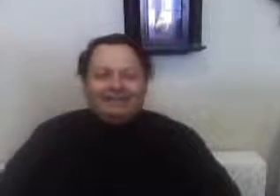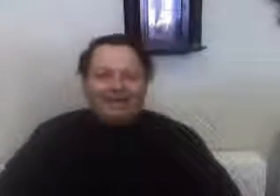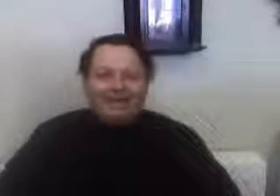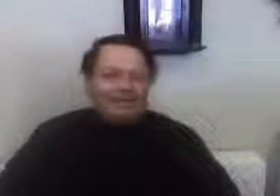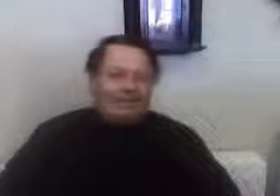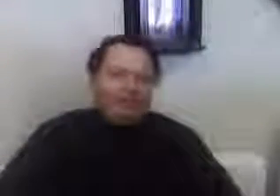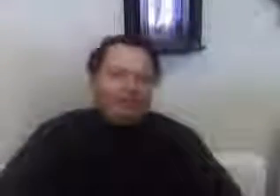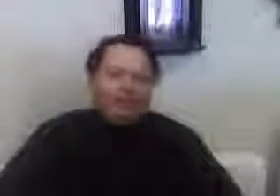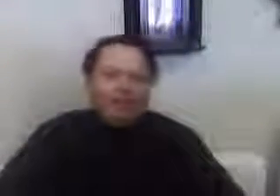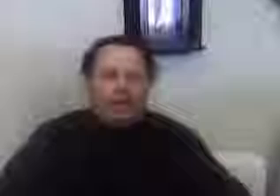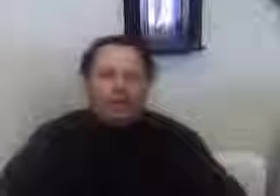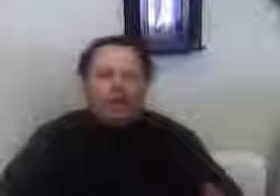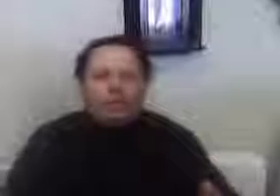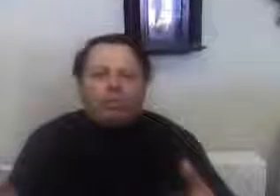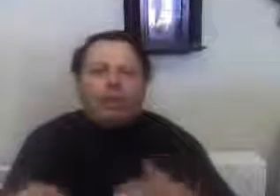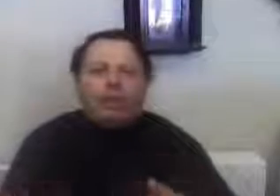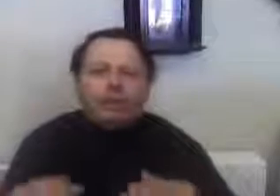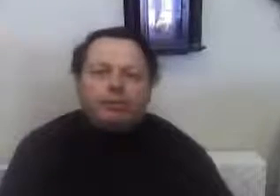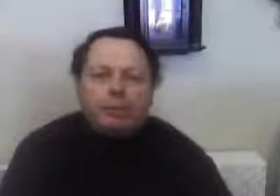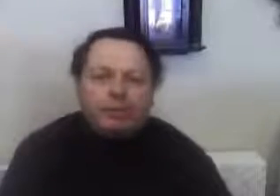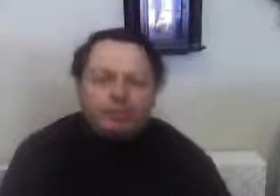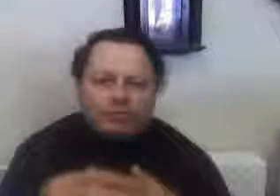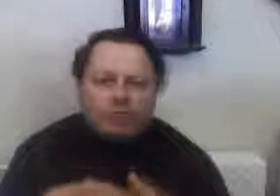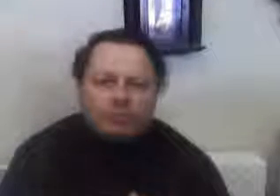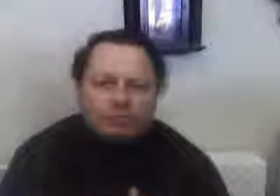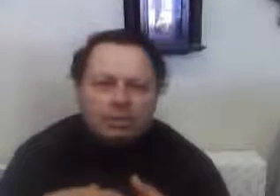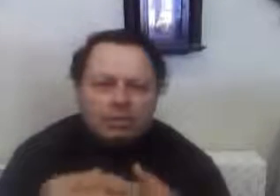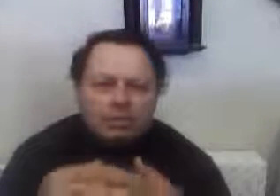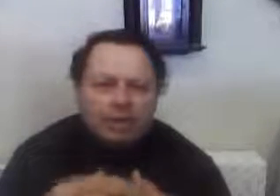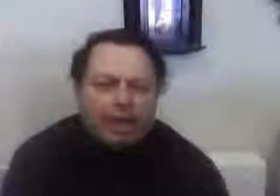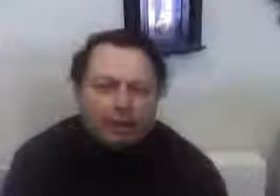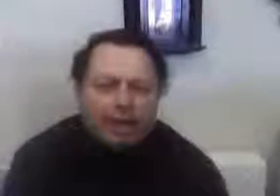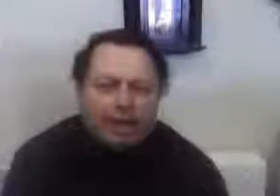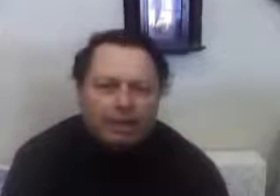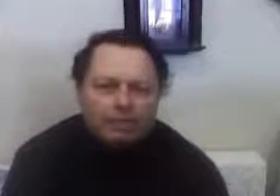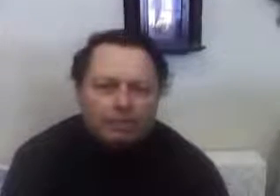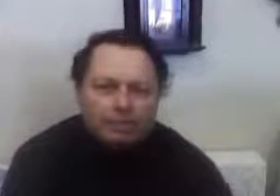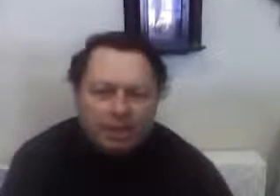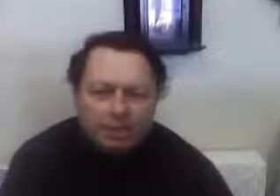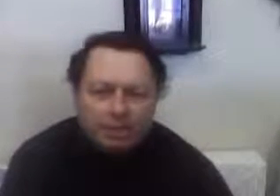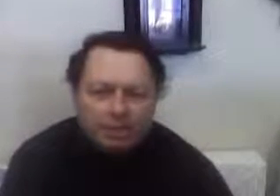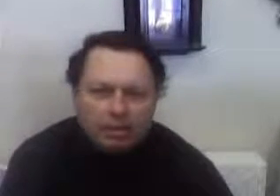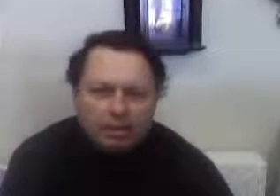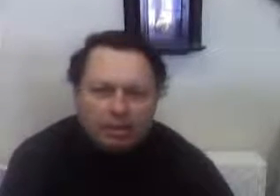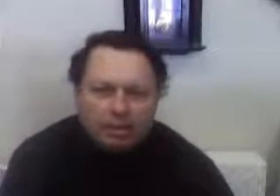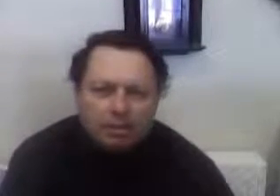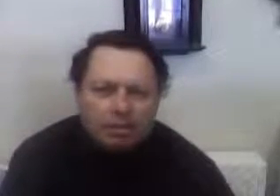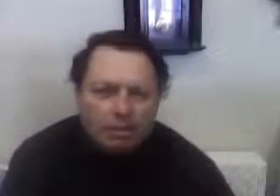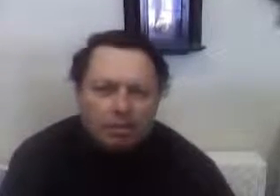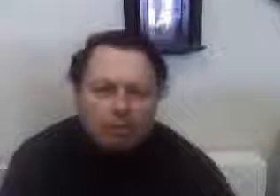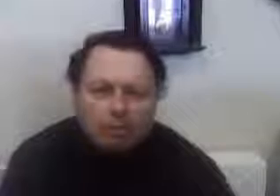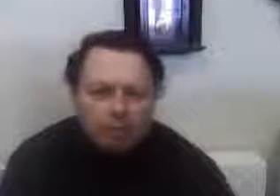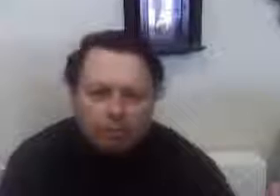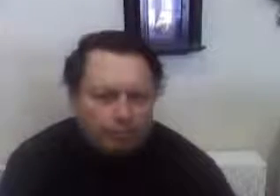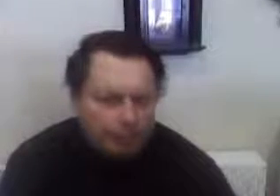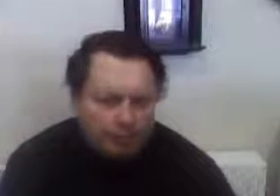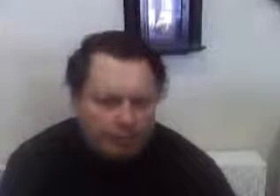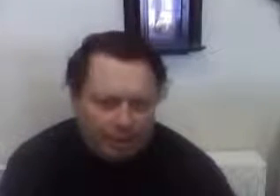I really got no money. And I don't want any money from the campaign for me. All I want for money for the